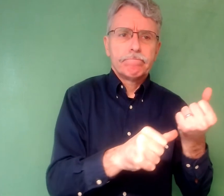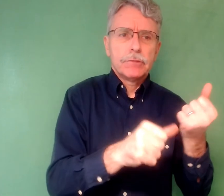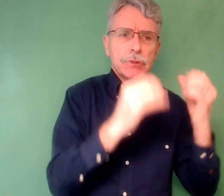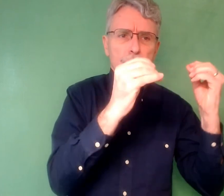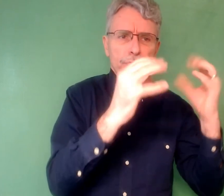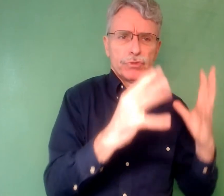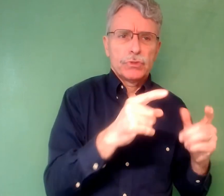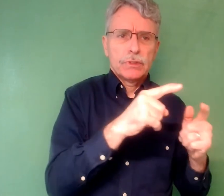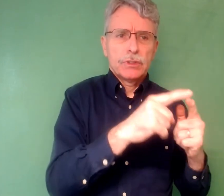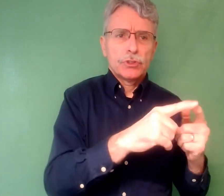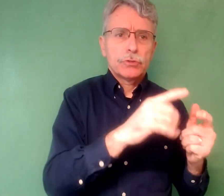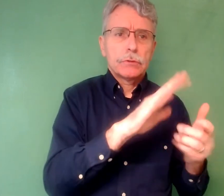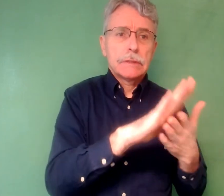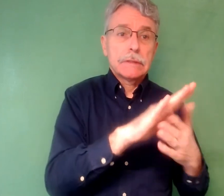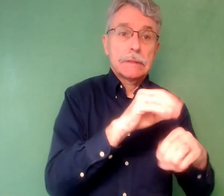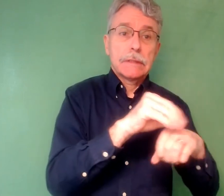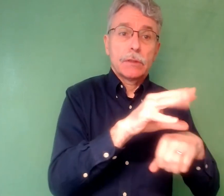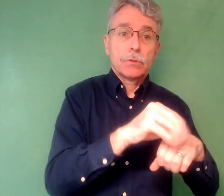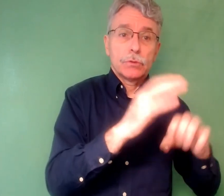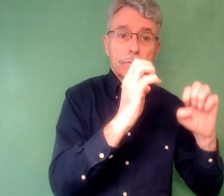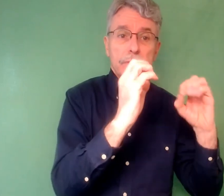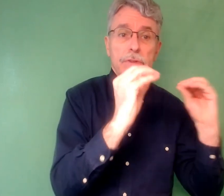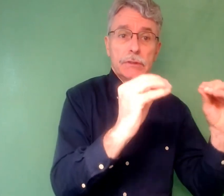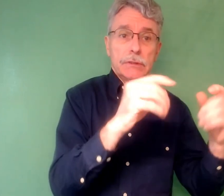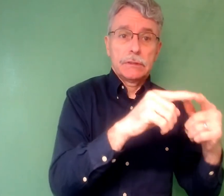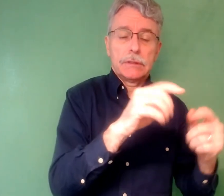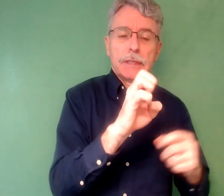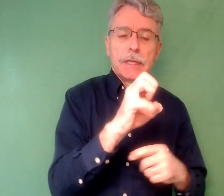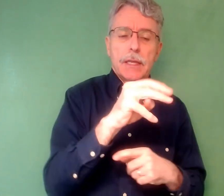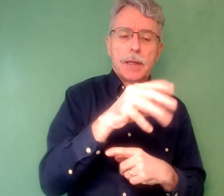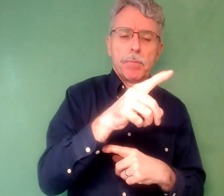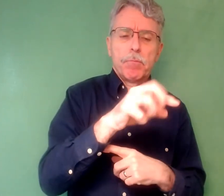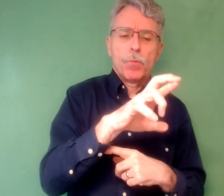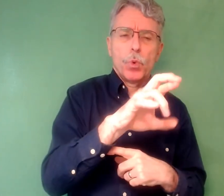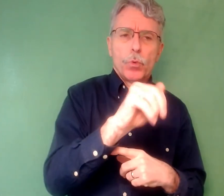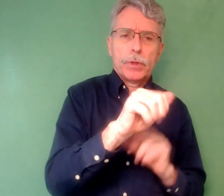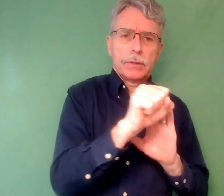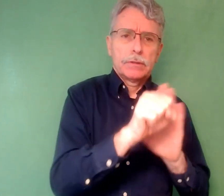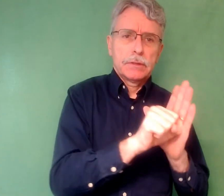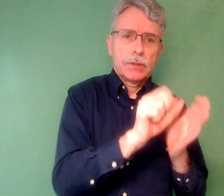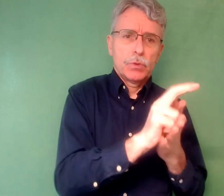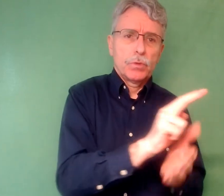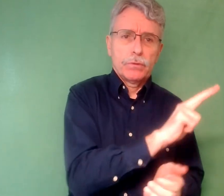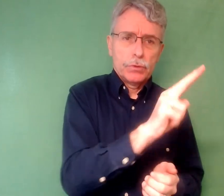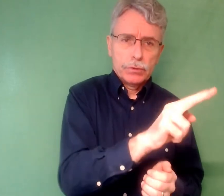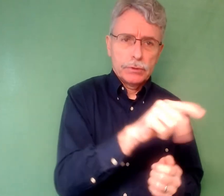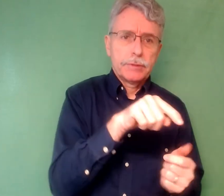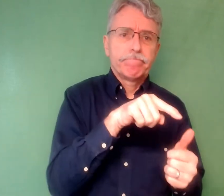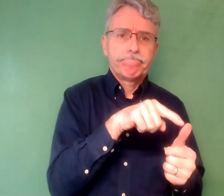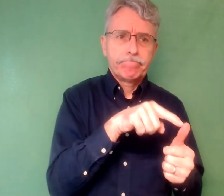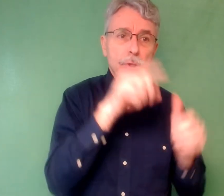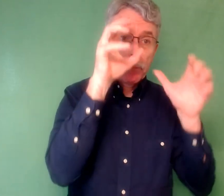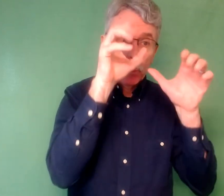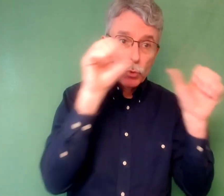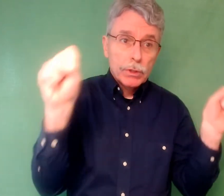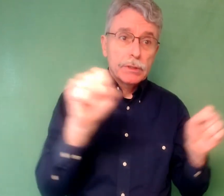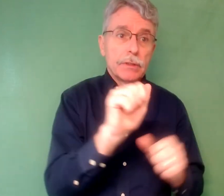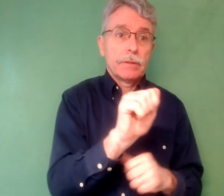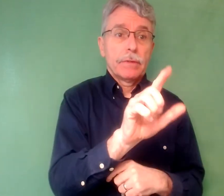worked with victims of crime and individuals with co-recurring disorders who have gone through the criminal justice system. Dr. E.